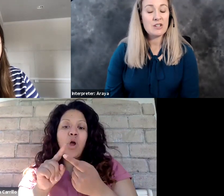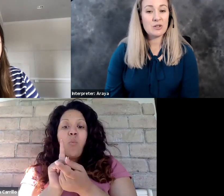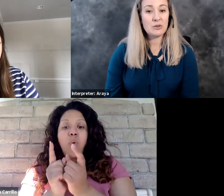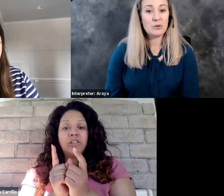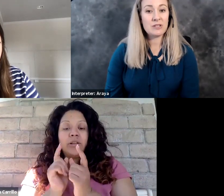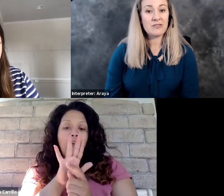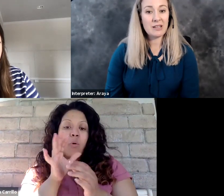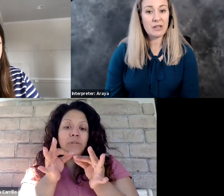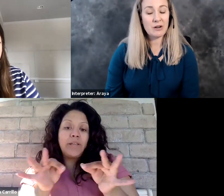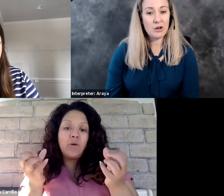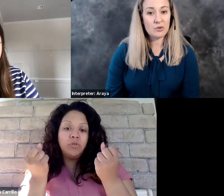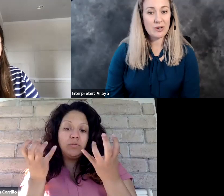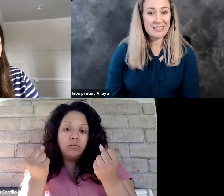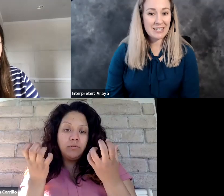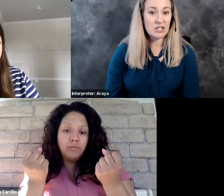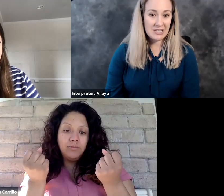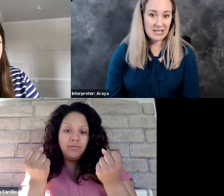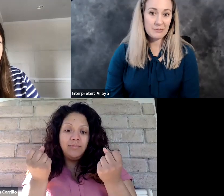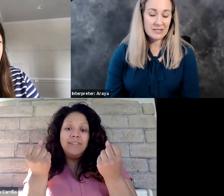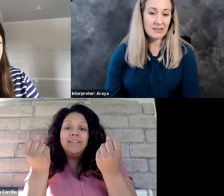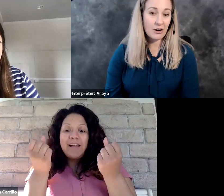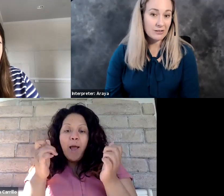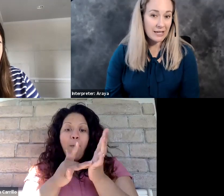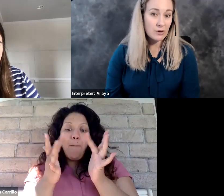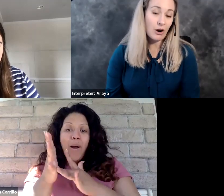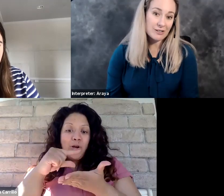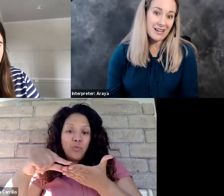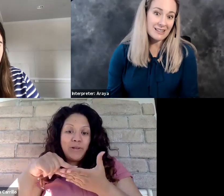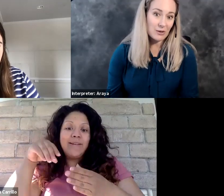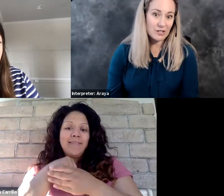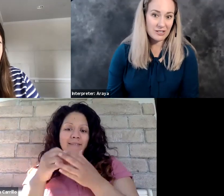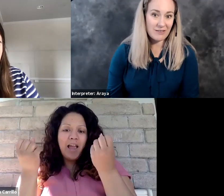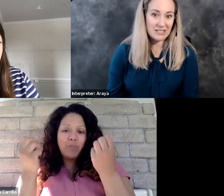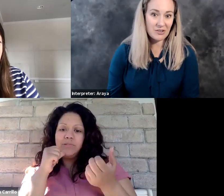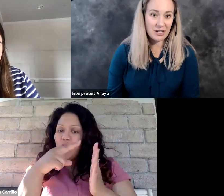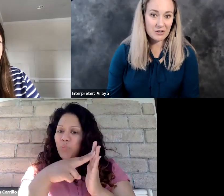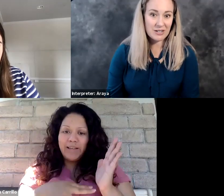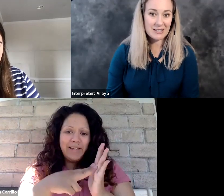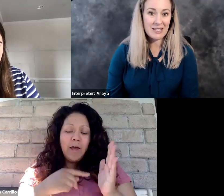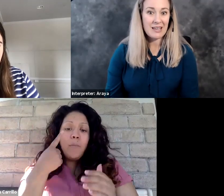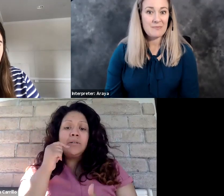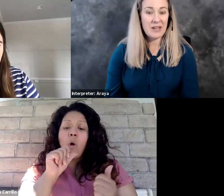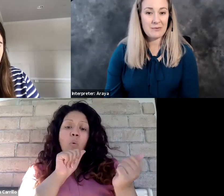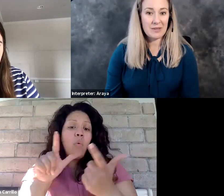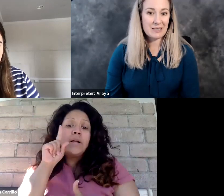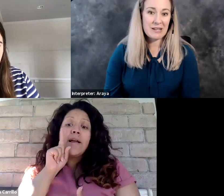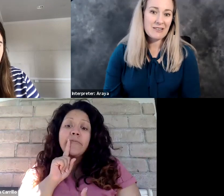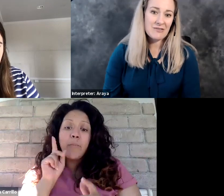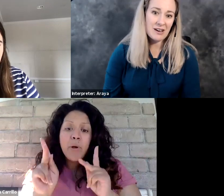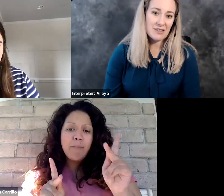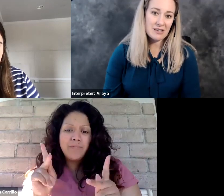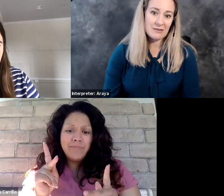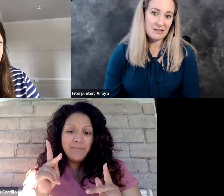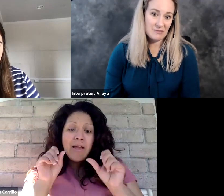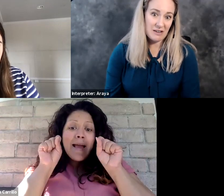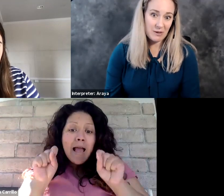to develop their own translation teams in the heart language, heart sign languages of these different countries. Um, because many of,